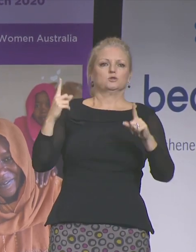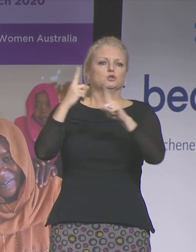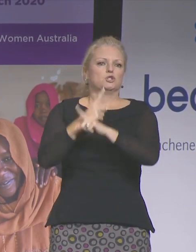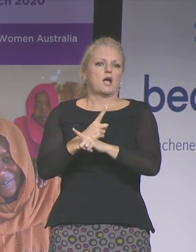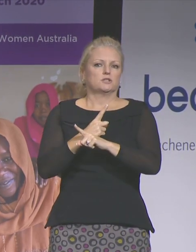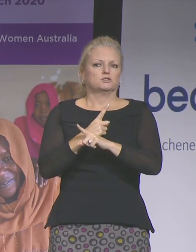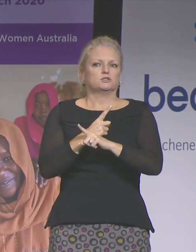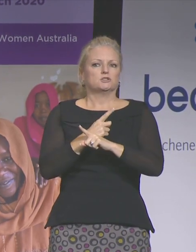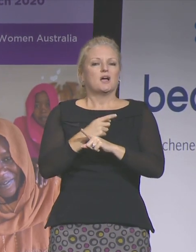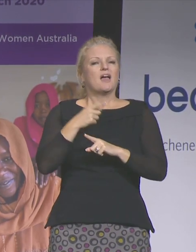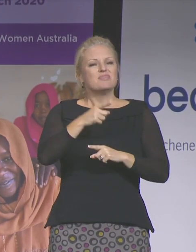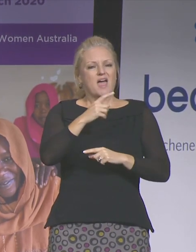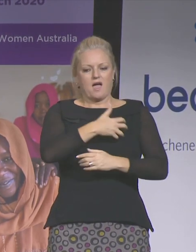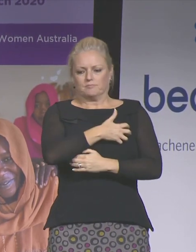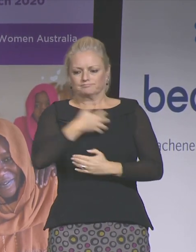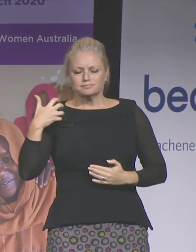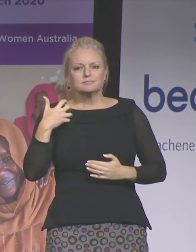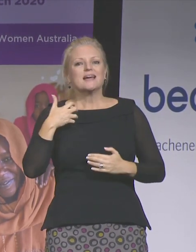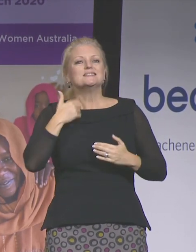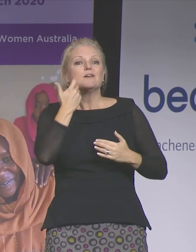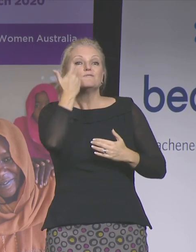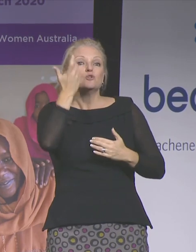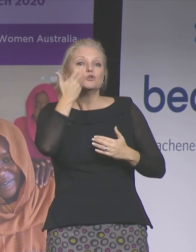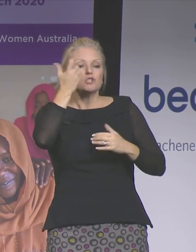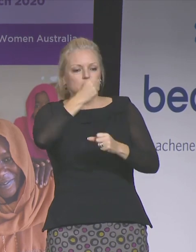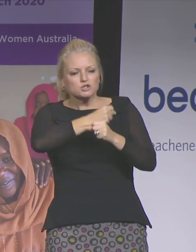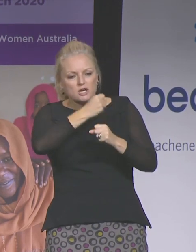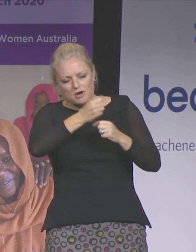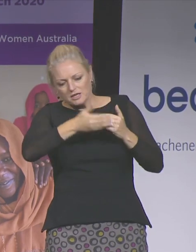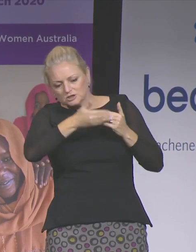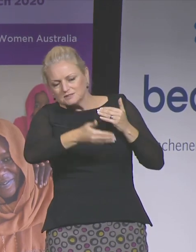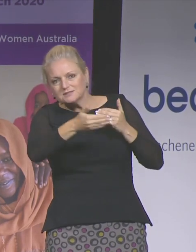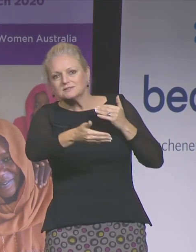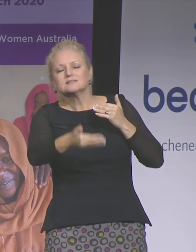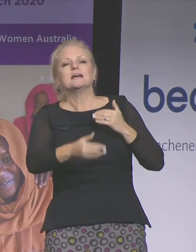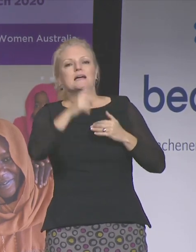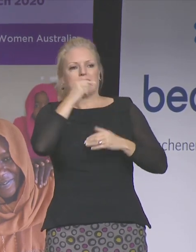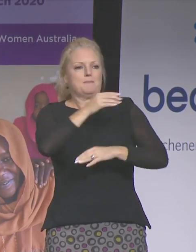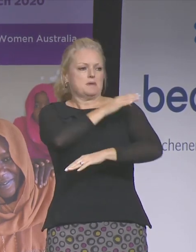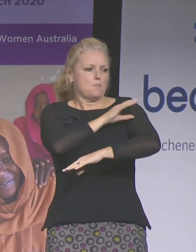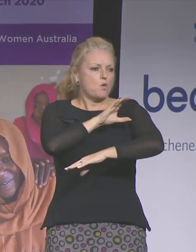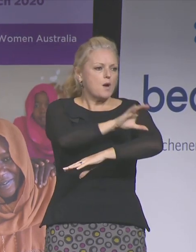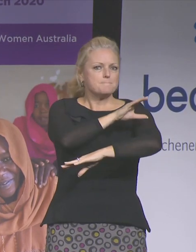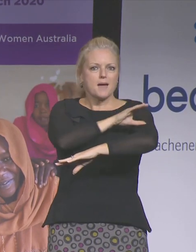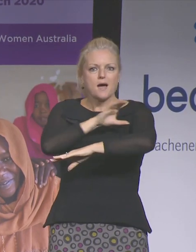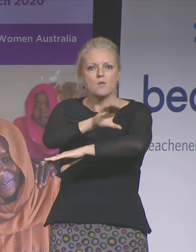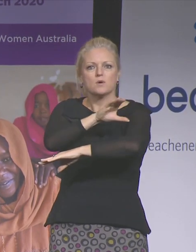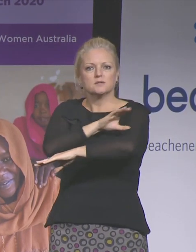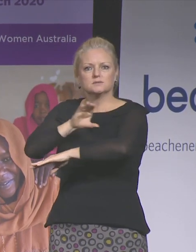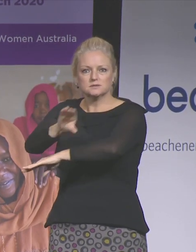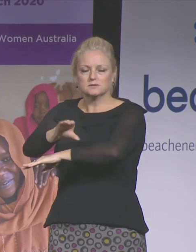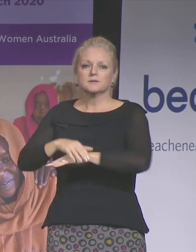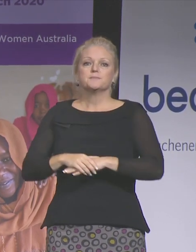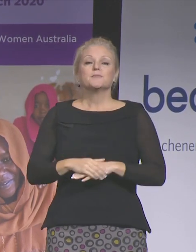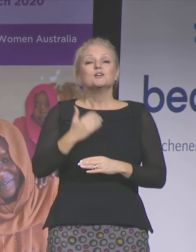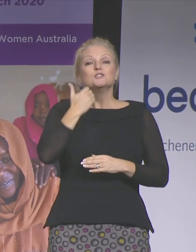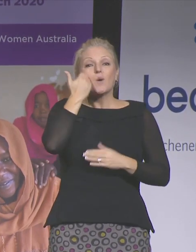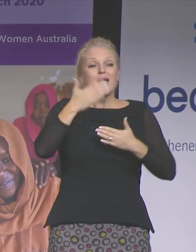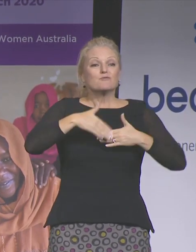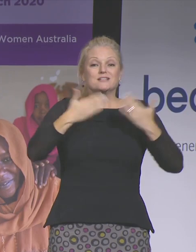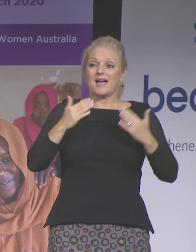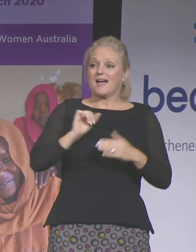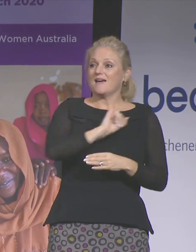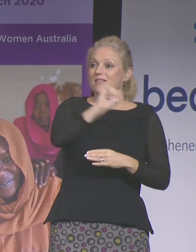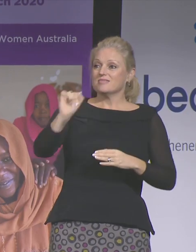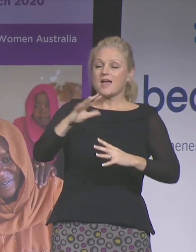of women and girls could live much more empowered lives. Every day I use their courage, the courage of